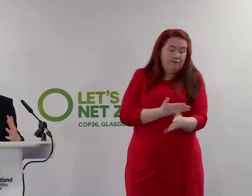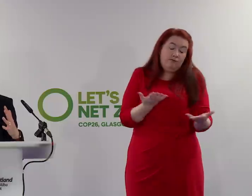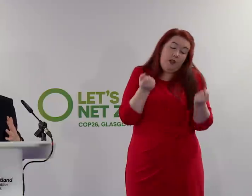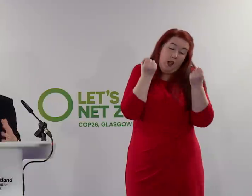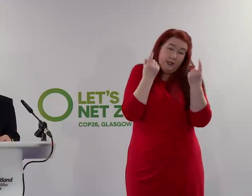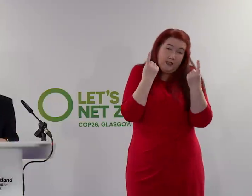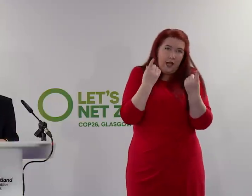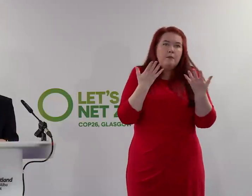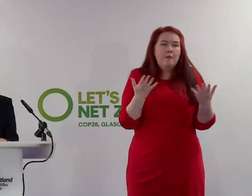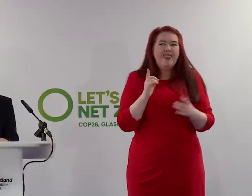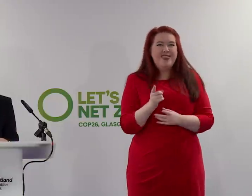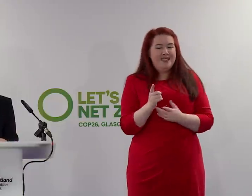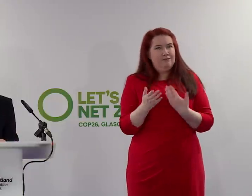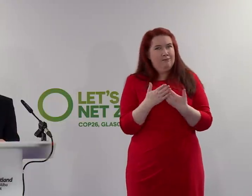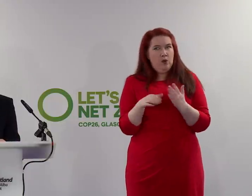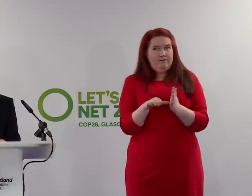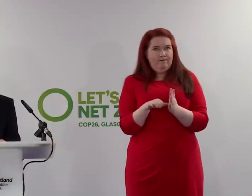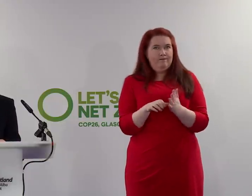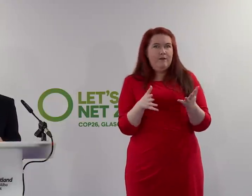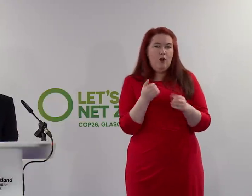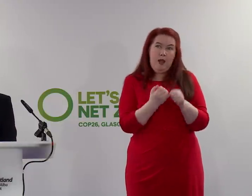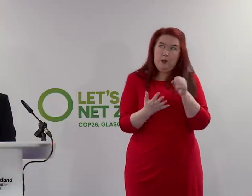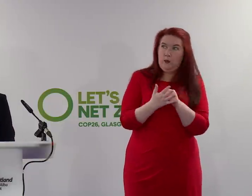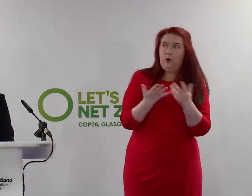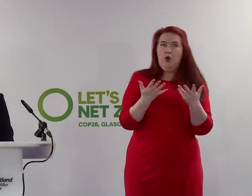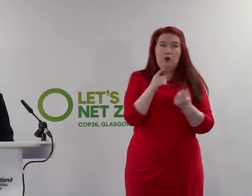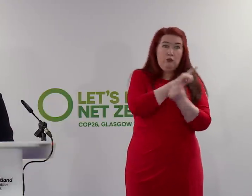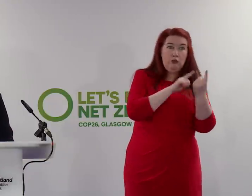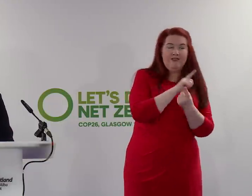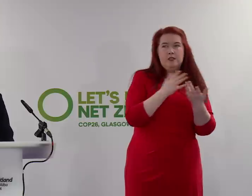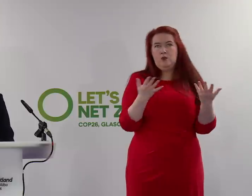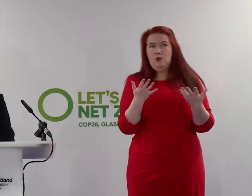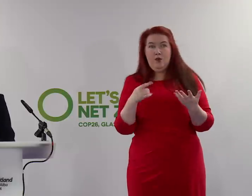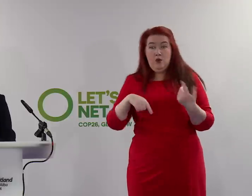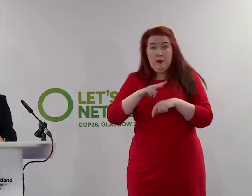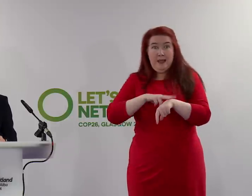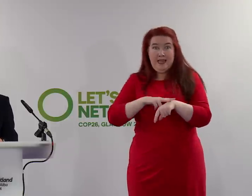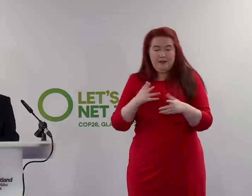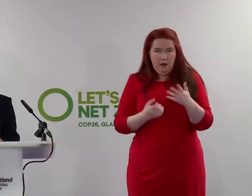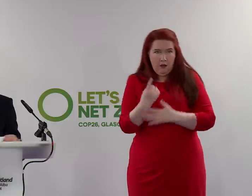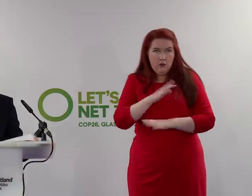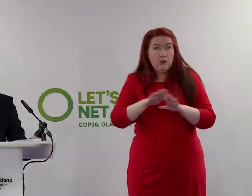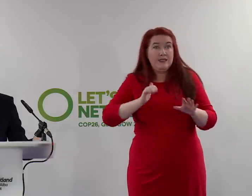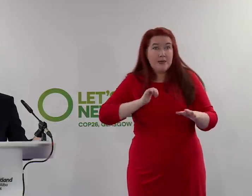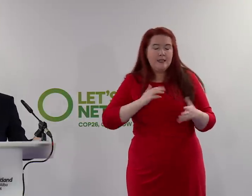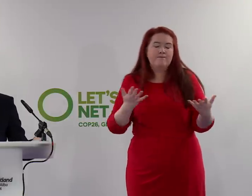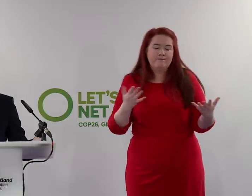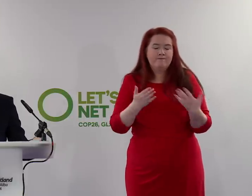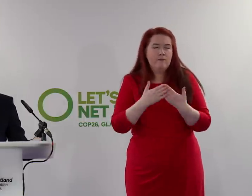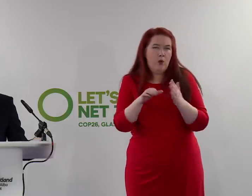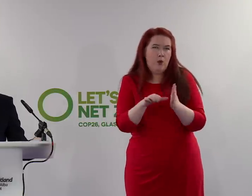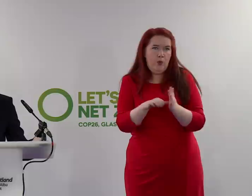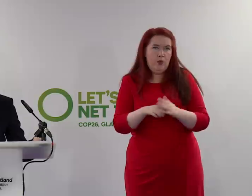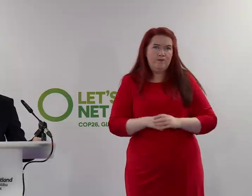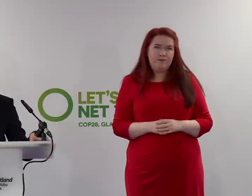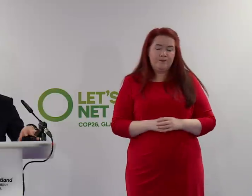these are obviously harder for the city, for conference organisers, and for the police to prepare for. And